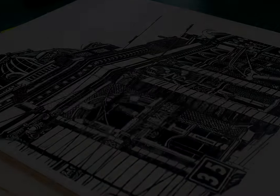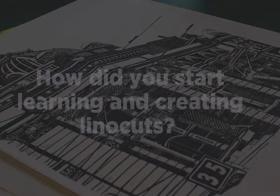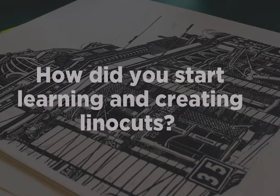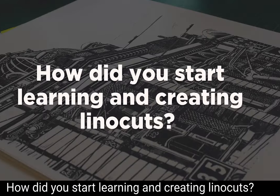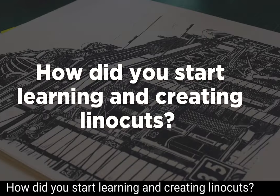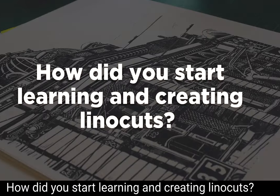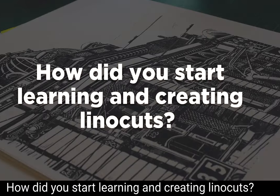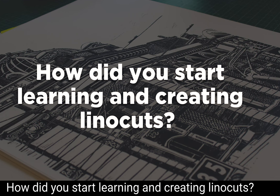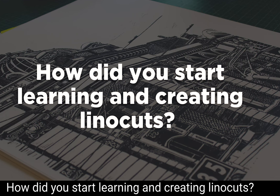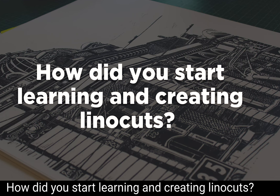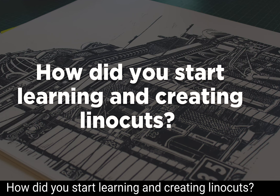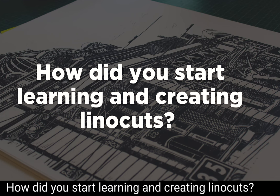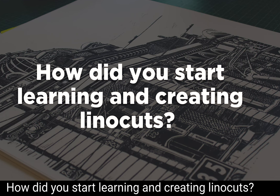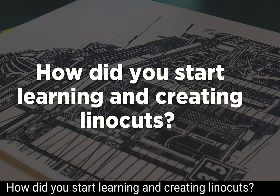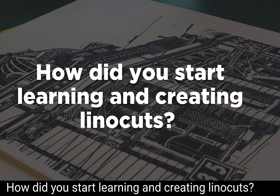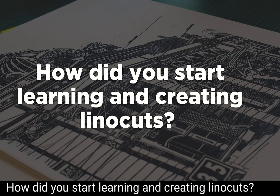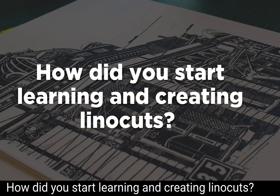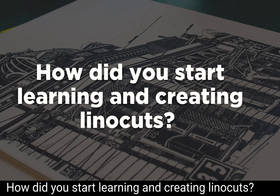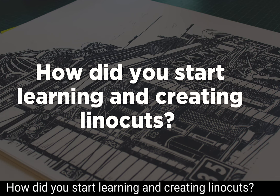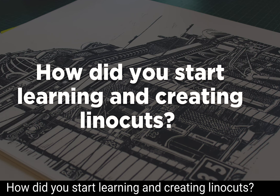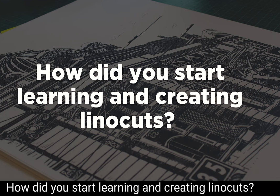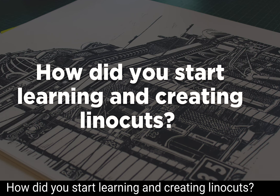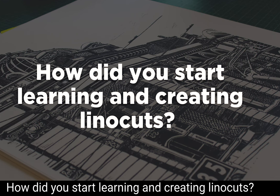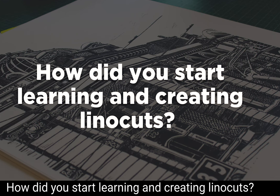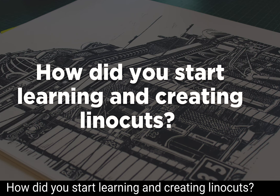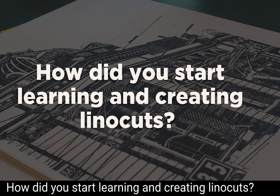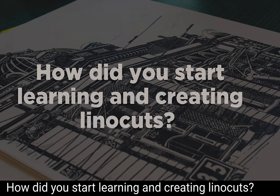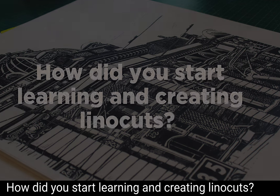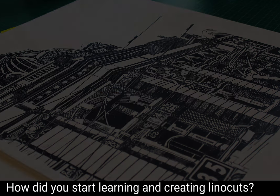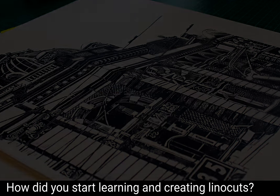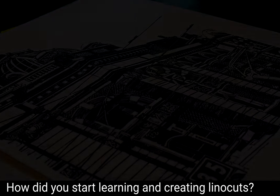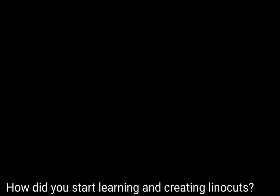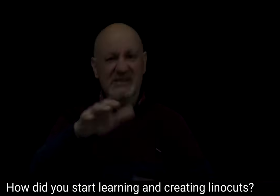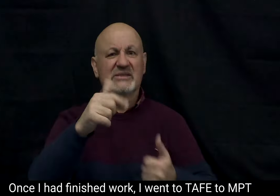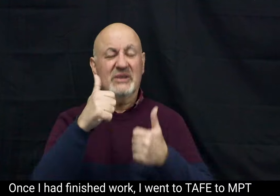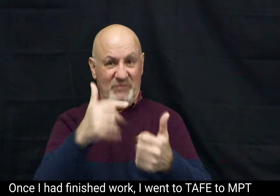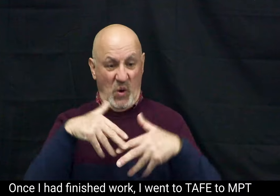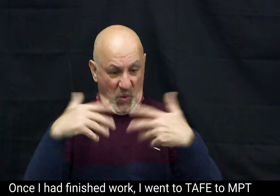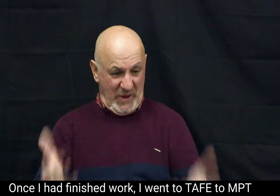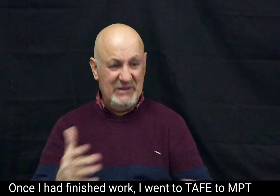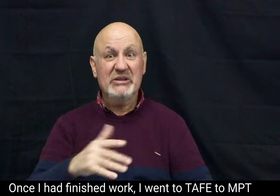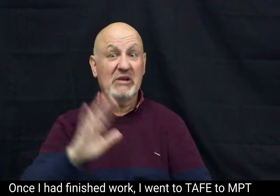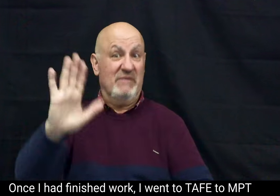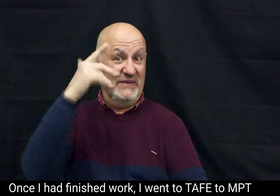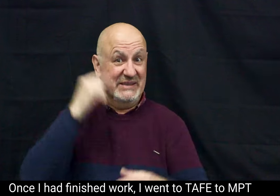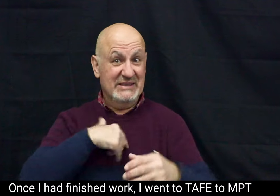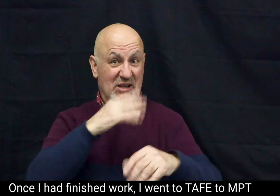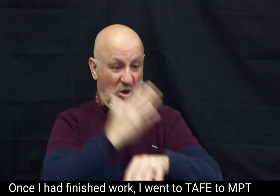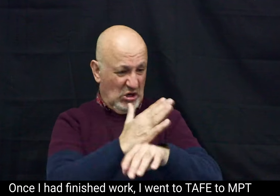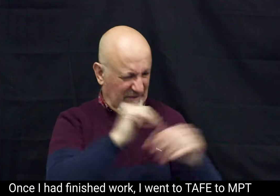How did you start learning and creating lino cuts? Once I had finished work, I went to TAFE,